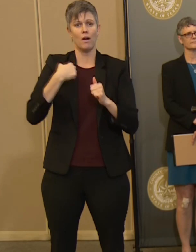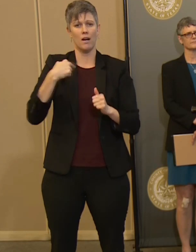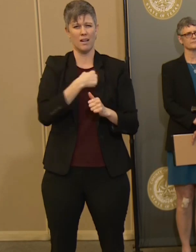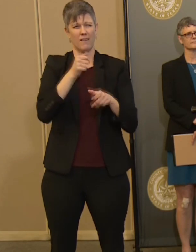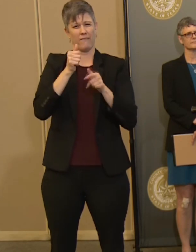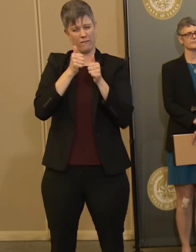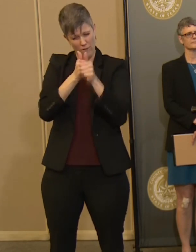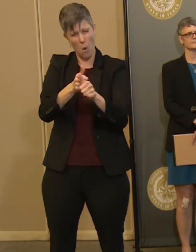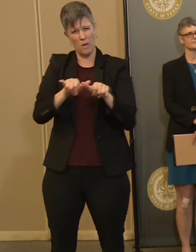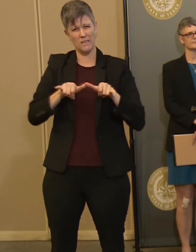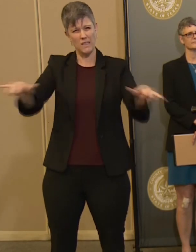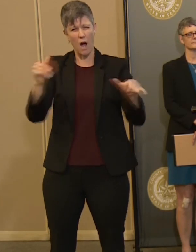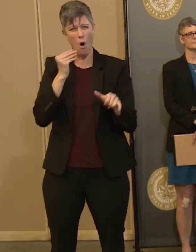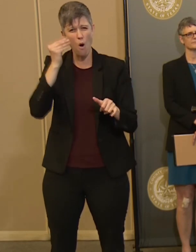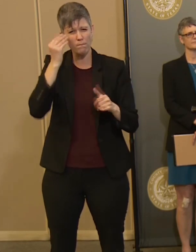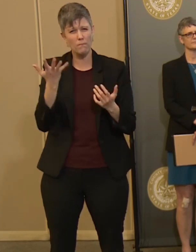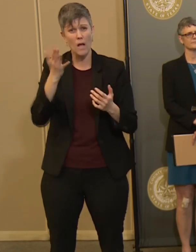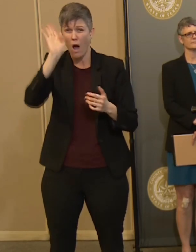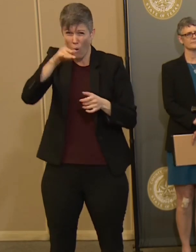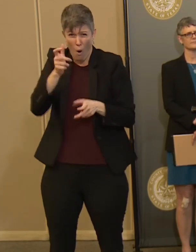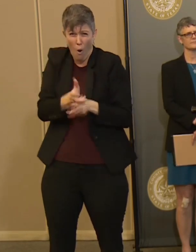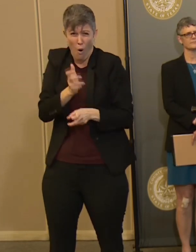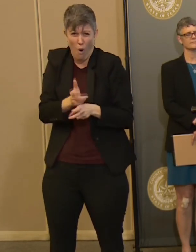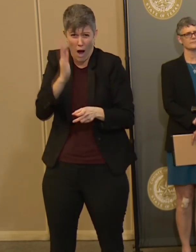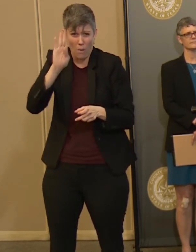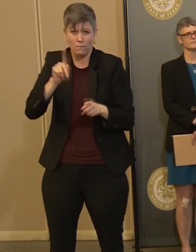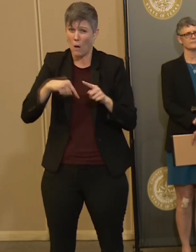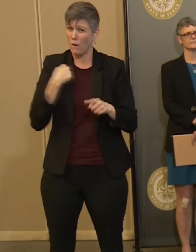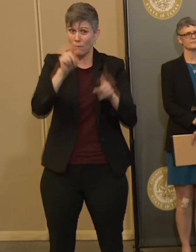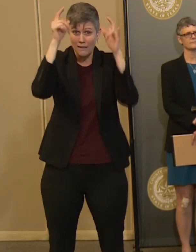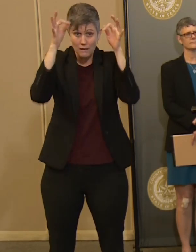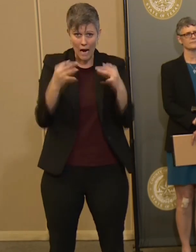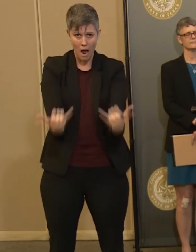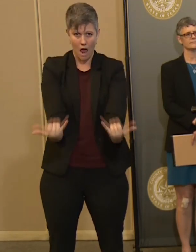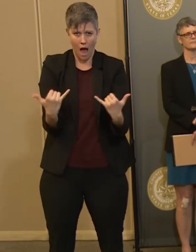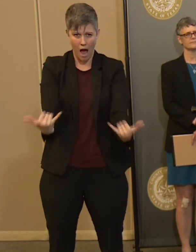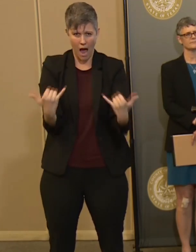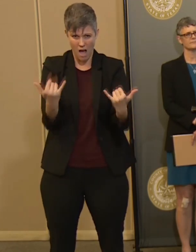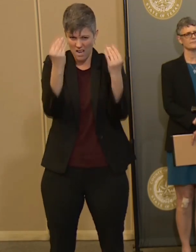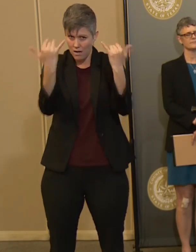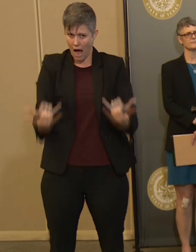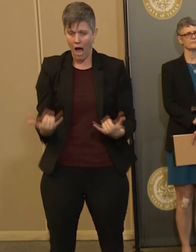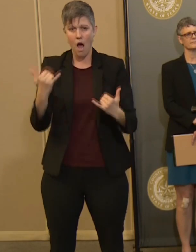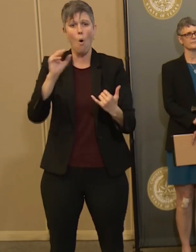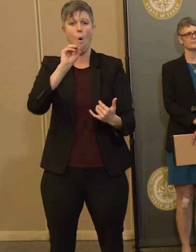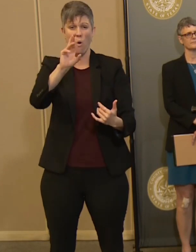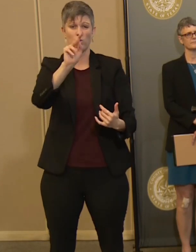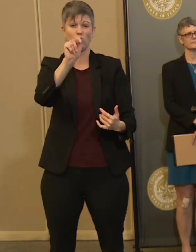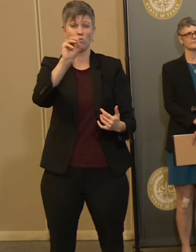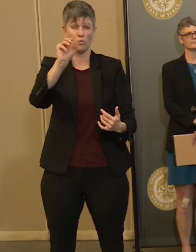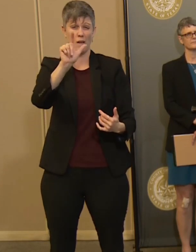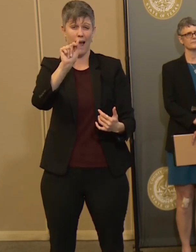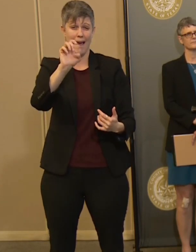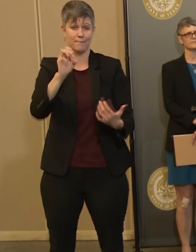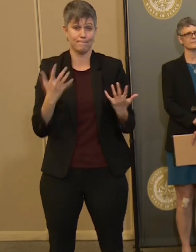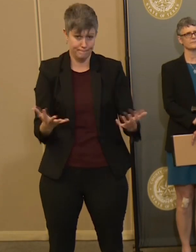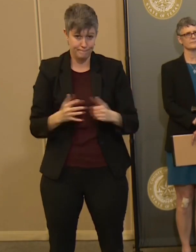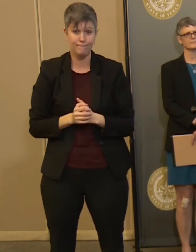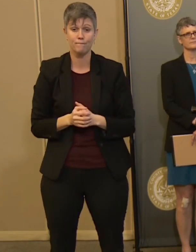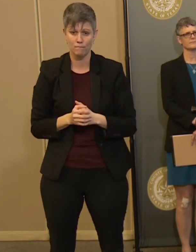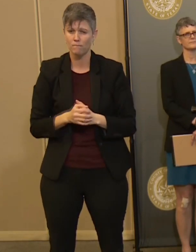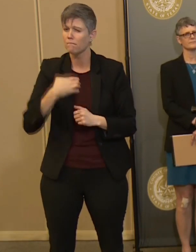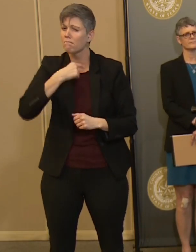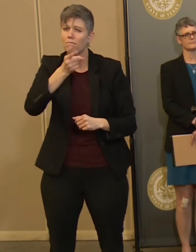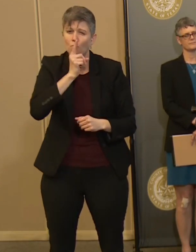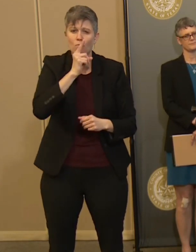have to decide this question now before we actually see what it looks like when a lot of people in this